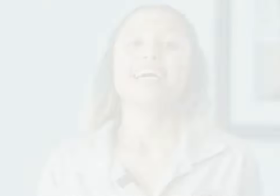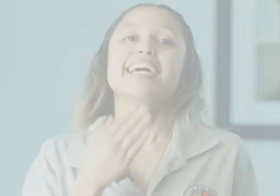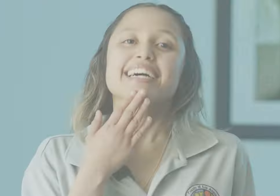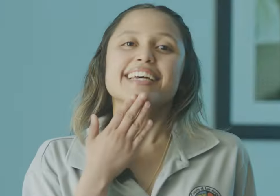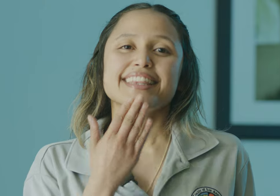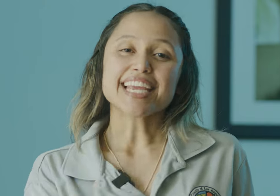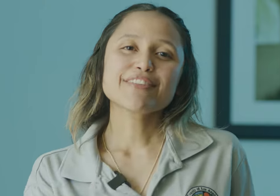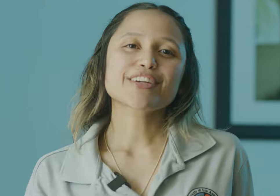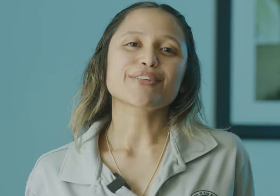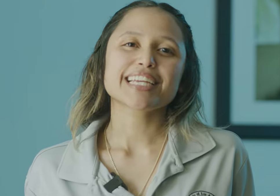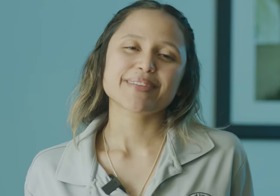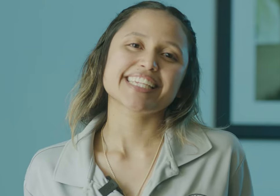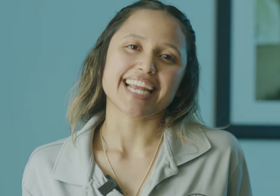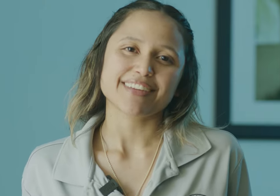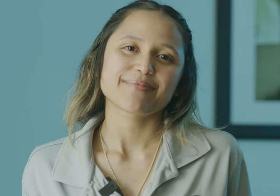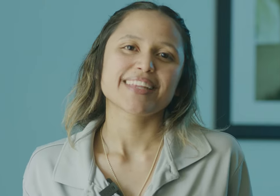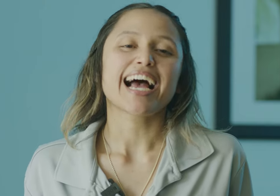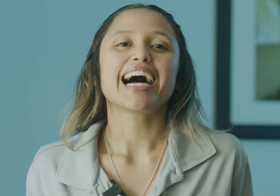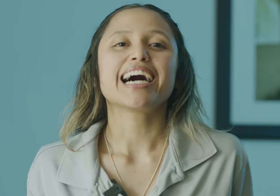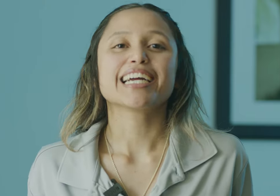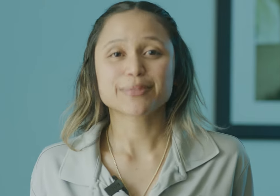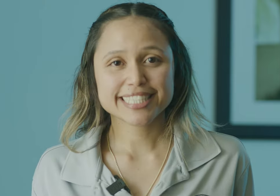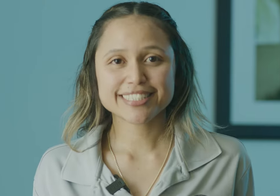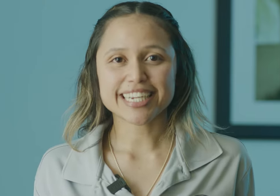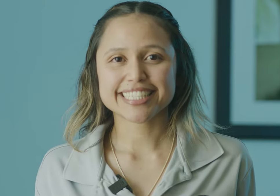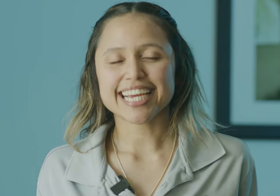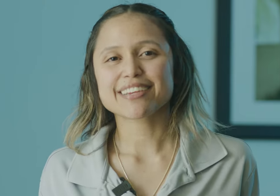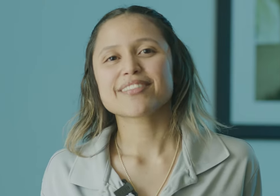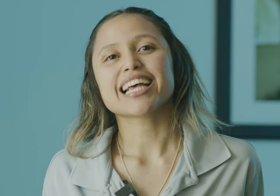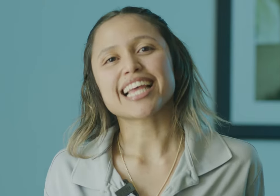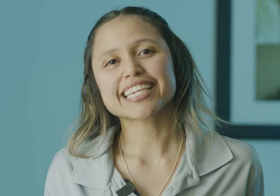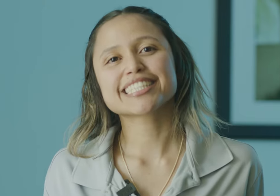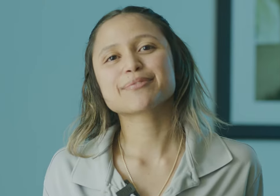Thank you for joining me today. I hope to see you next time. Like and subscribe.